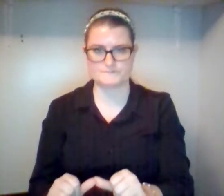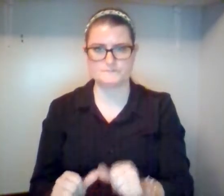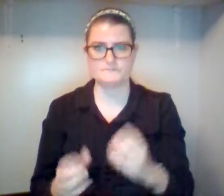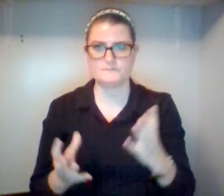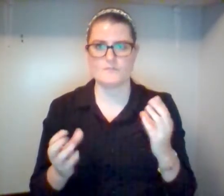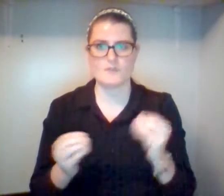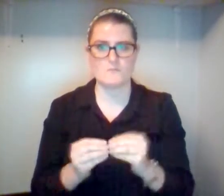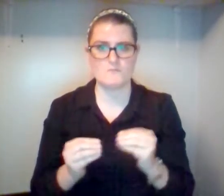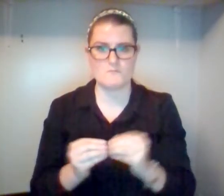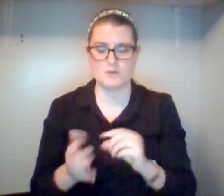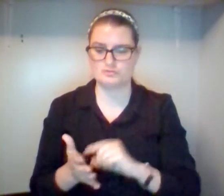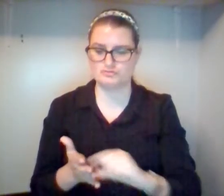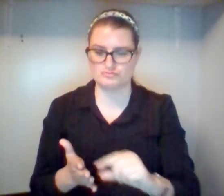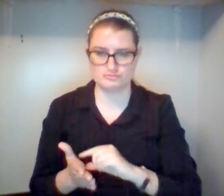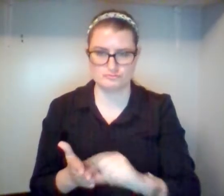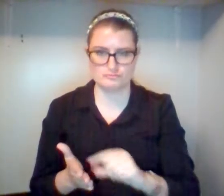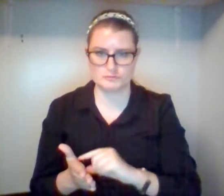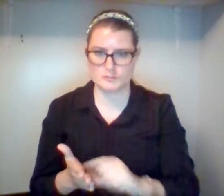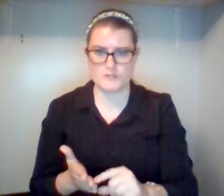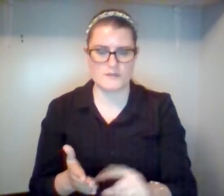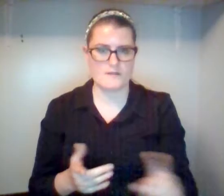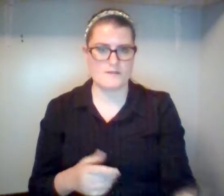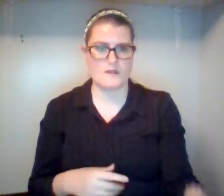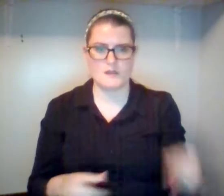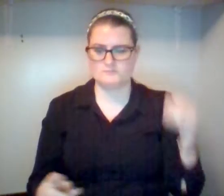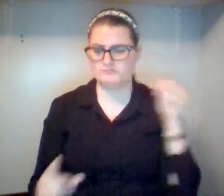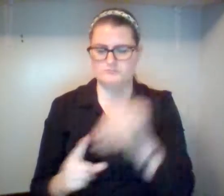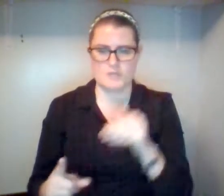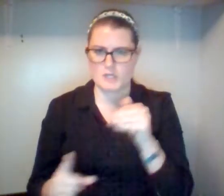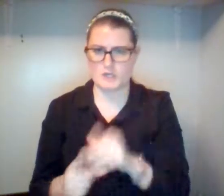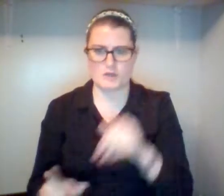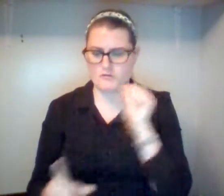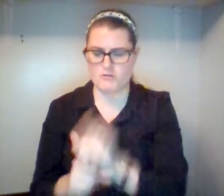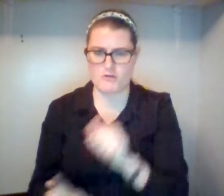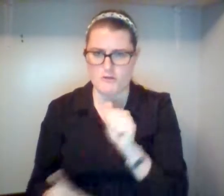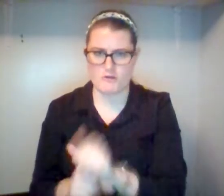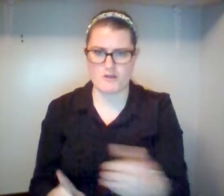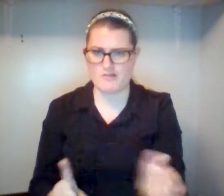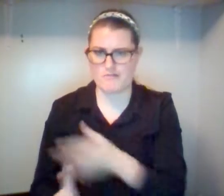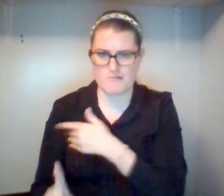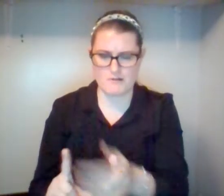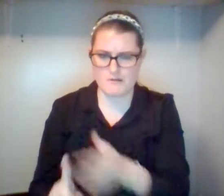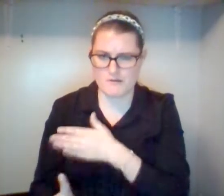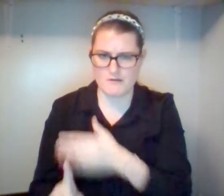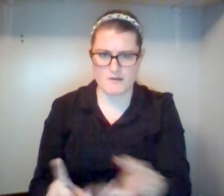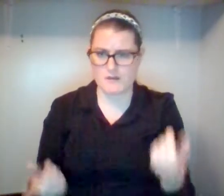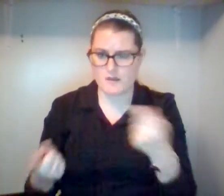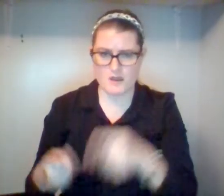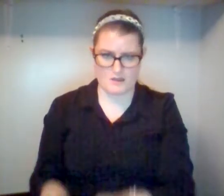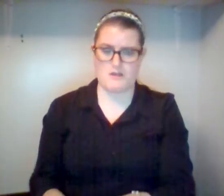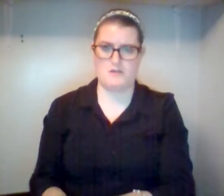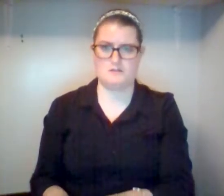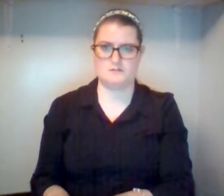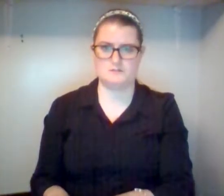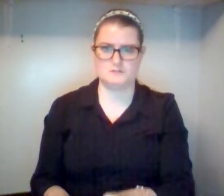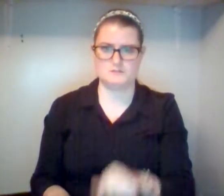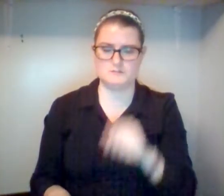malign you. That's especially interesting because Peter is writing this book to try to help wives win husbands and